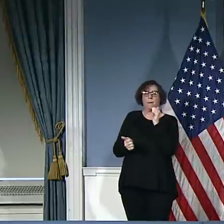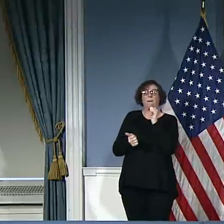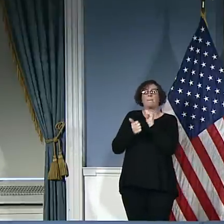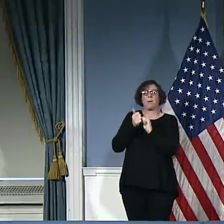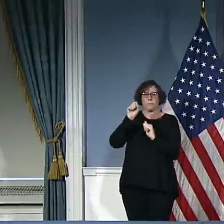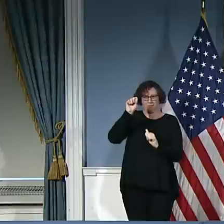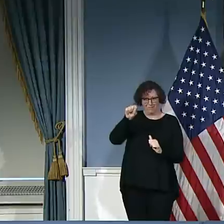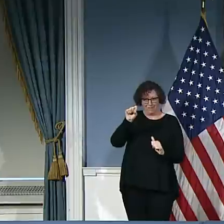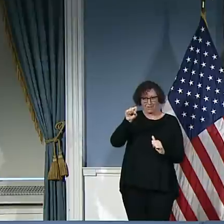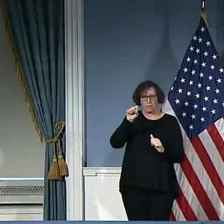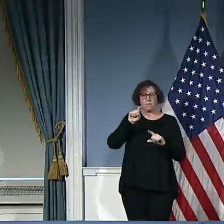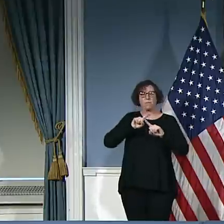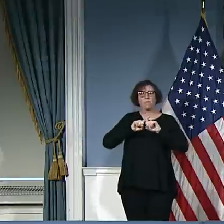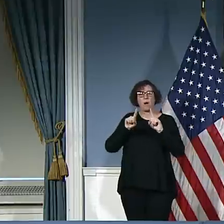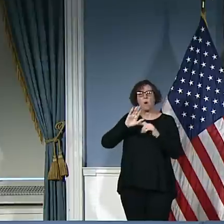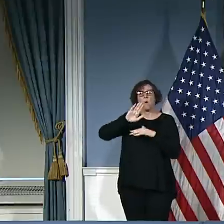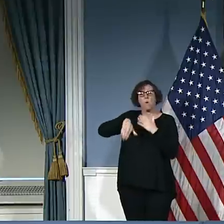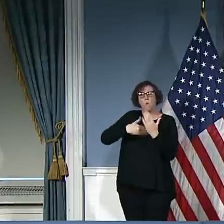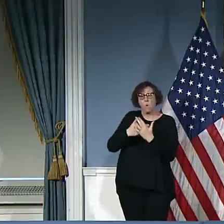all five boroughs.